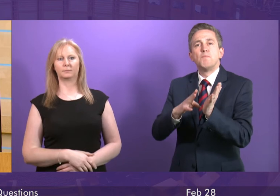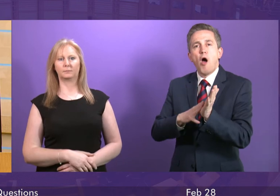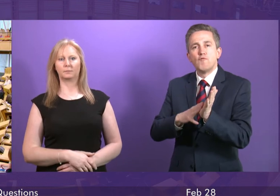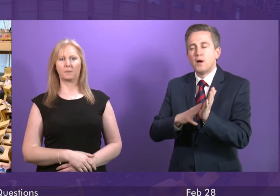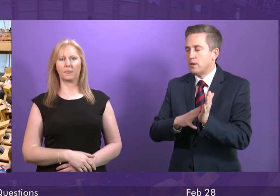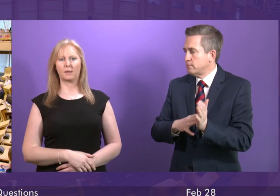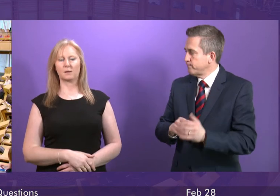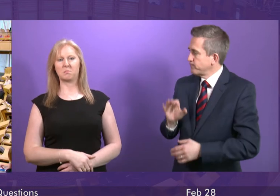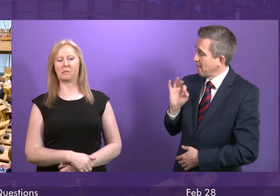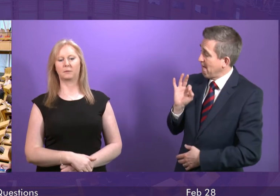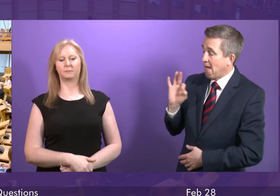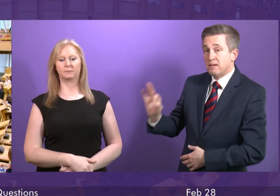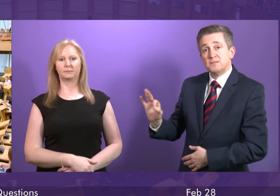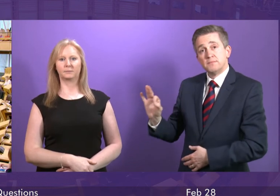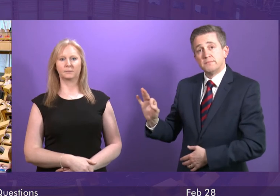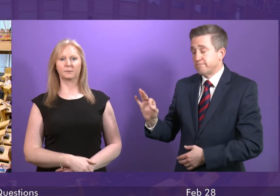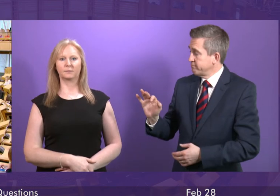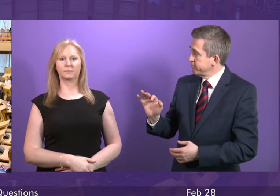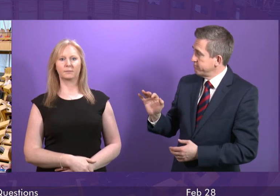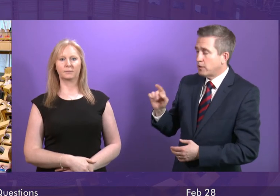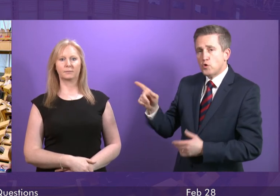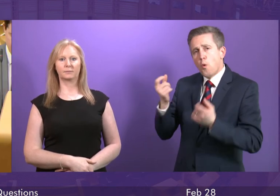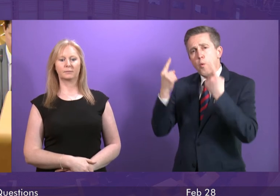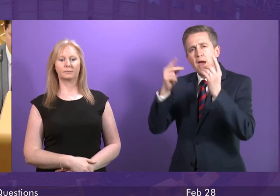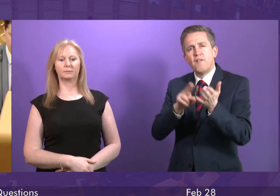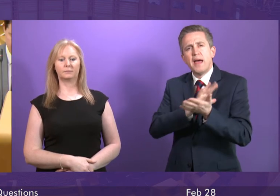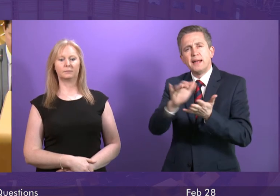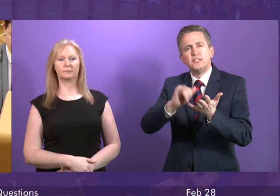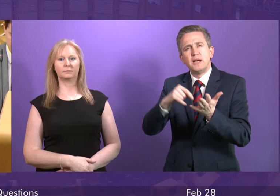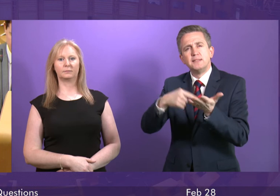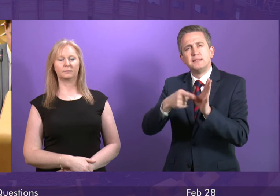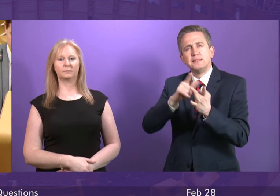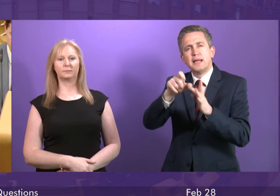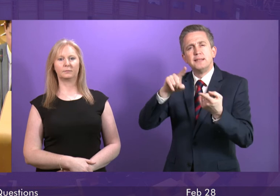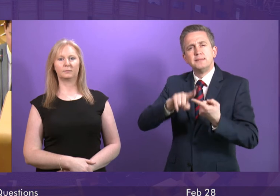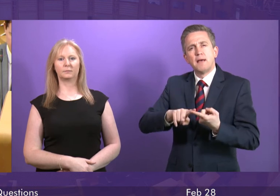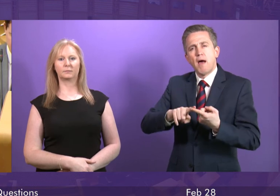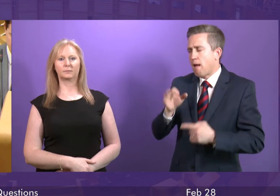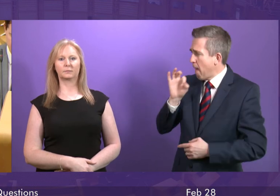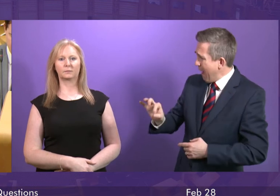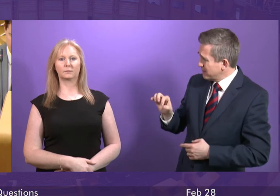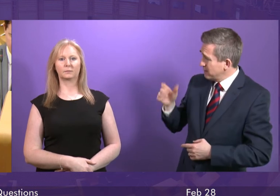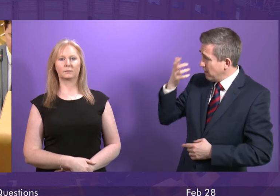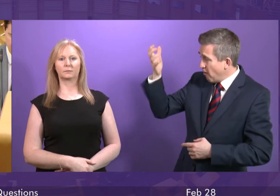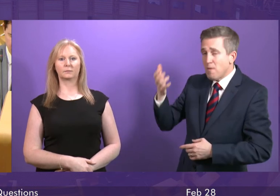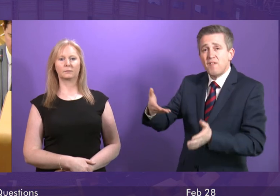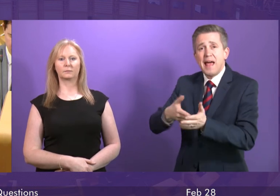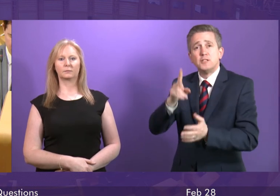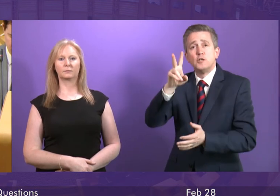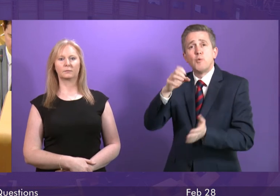The First Minister will be aware of NHS Tayside asking her government for £12 million for repairs